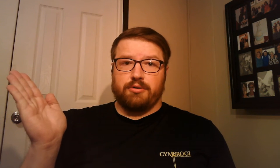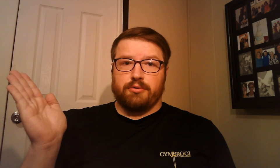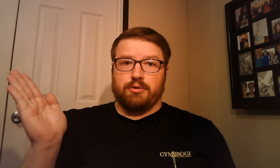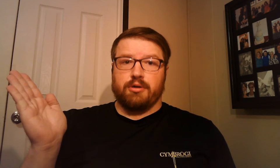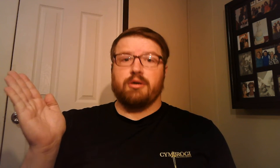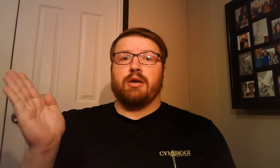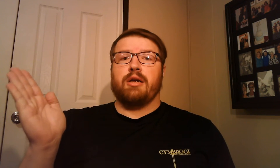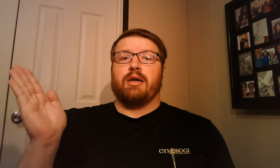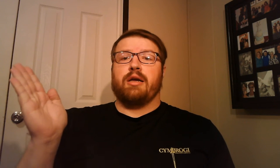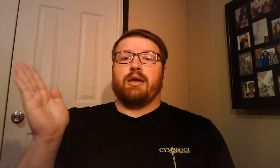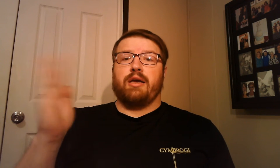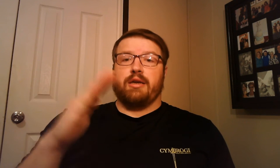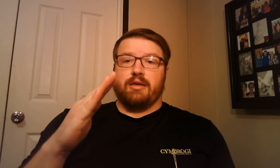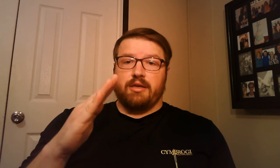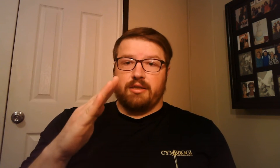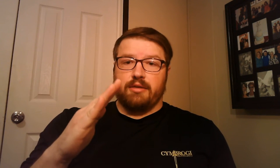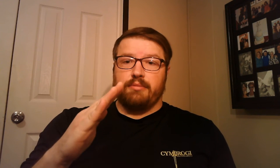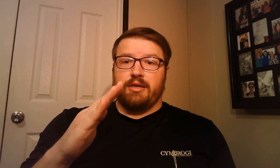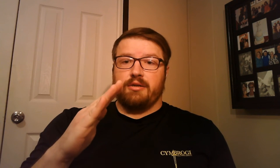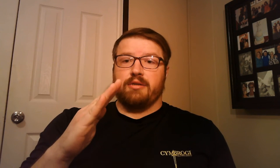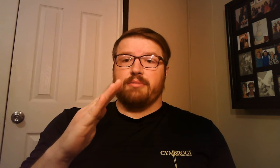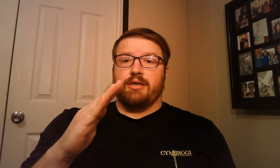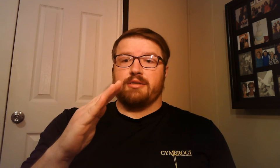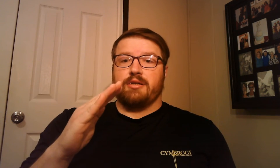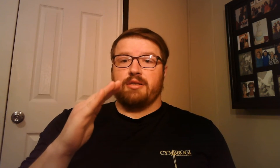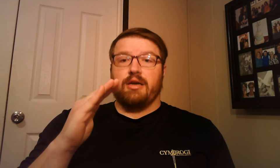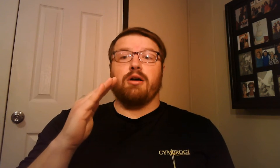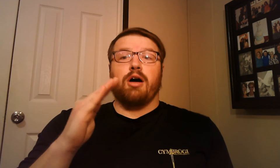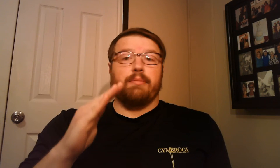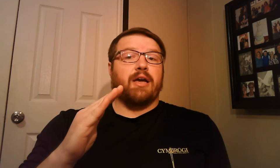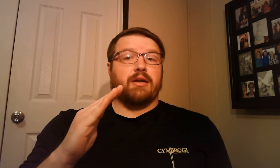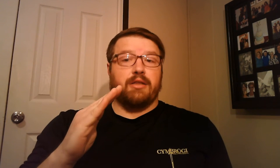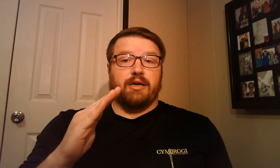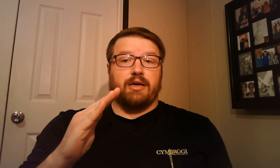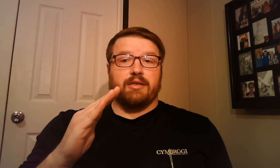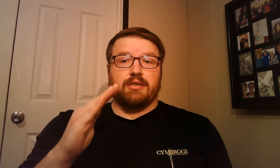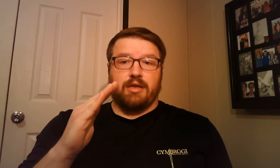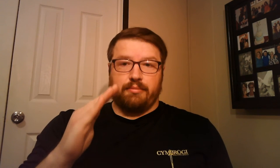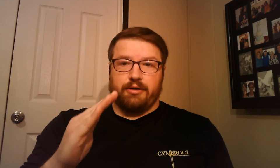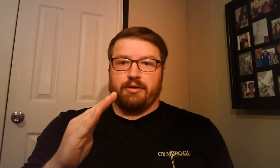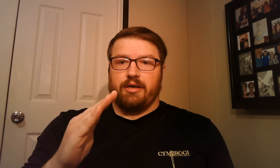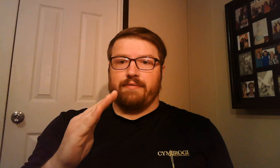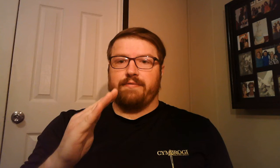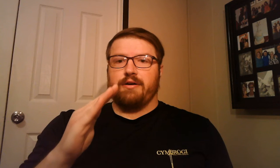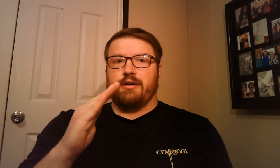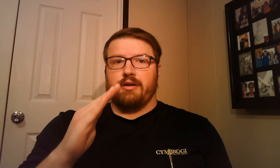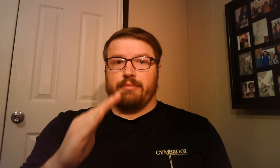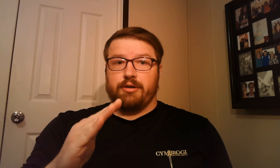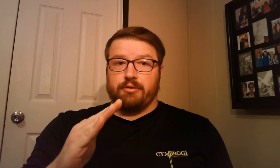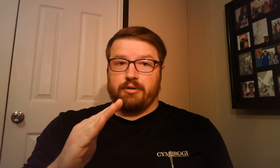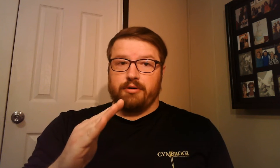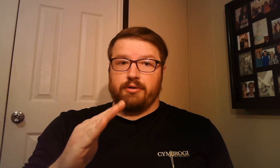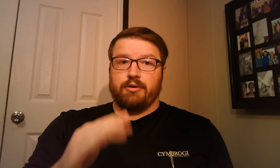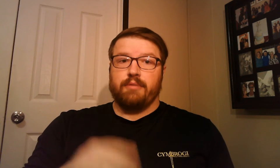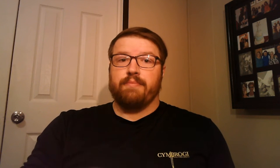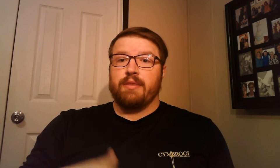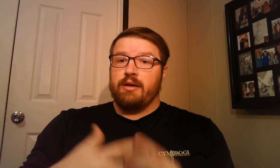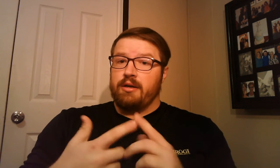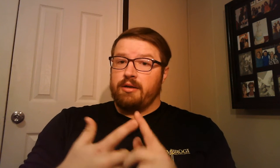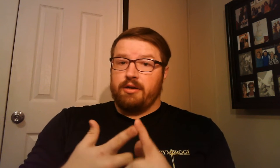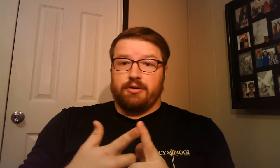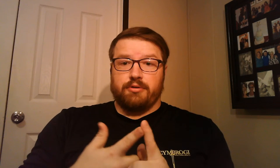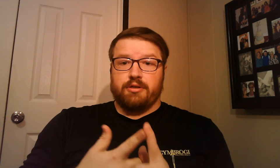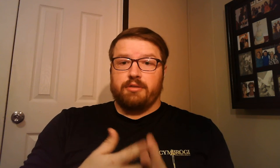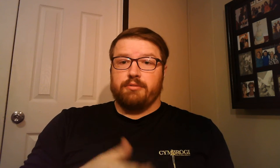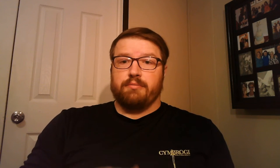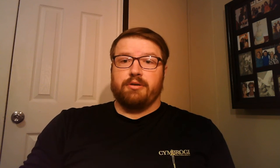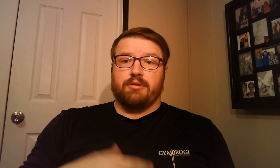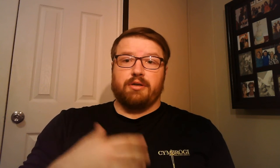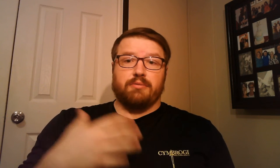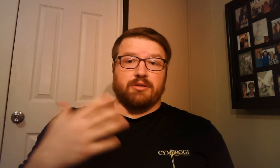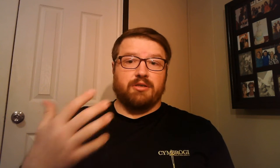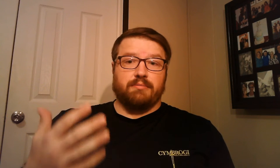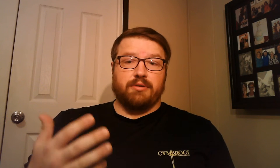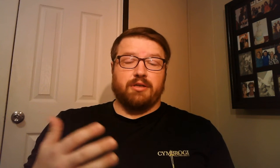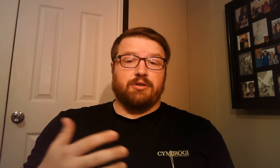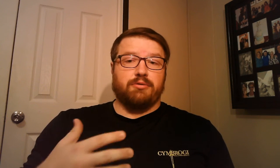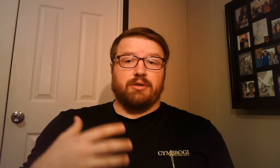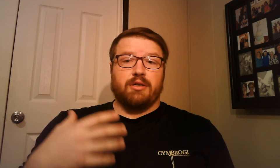door and get them into the mindset that I'm at class, I'm here to have fun, I'm here to learn. Increasing mobility was simply doing